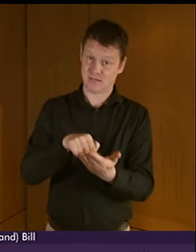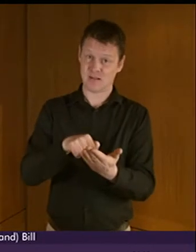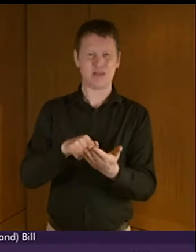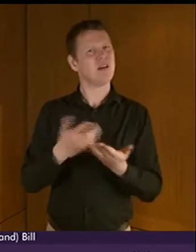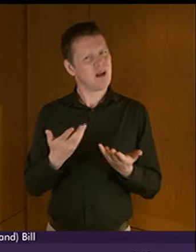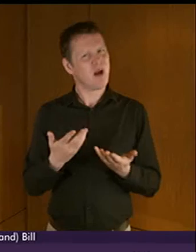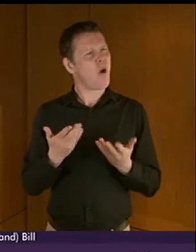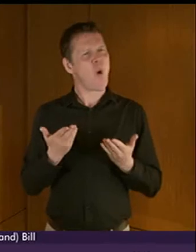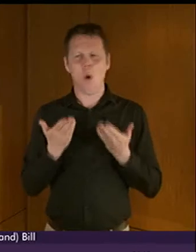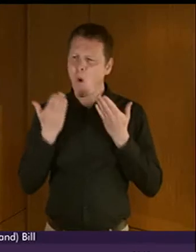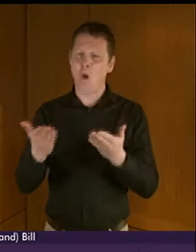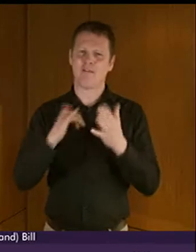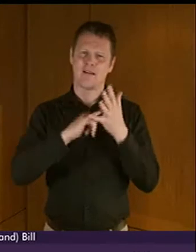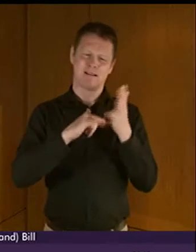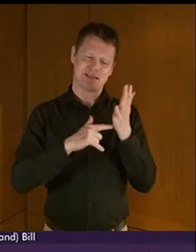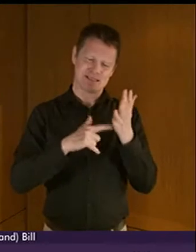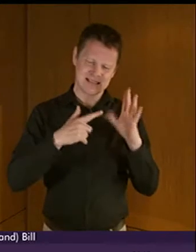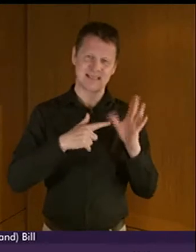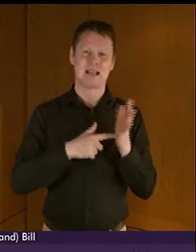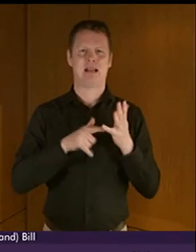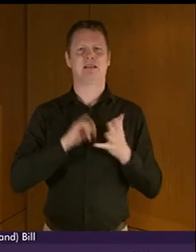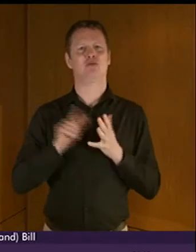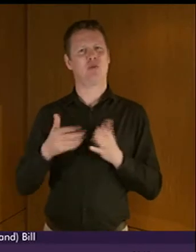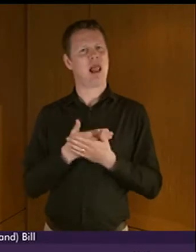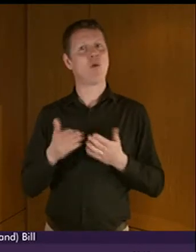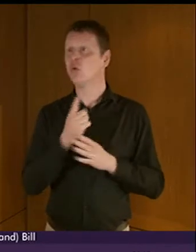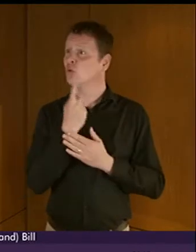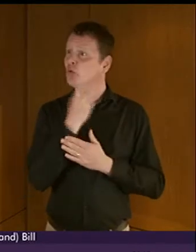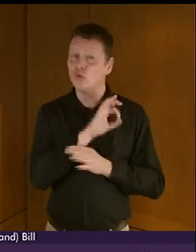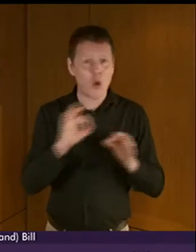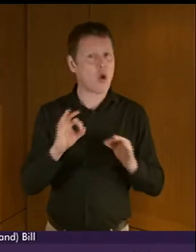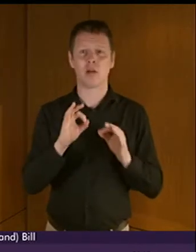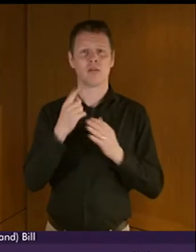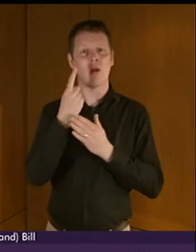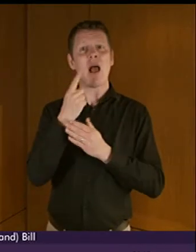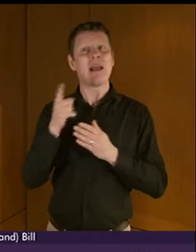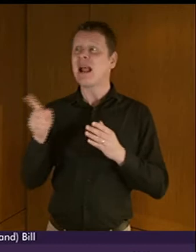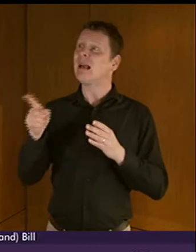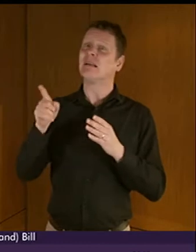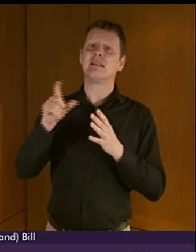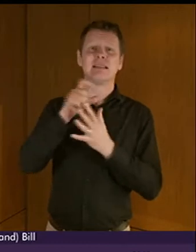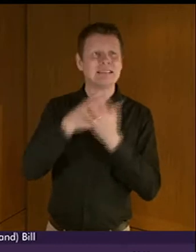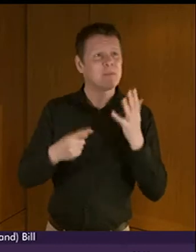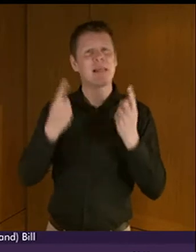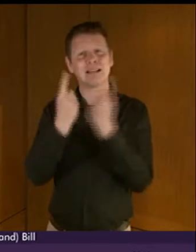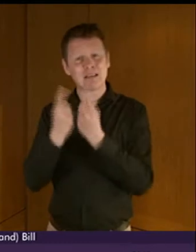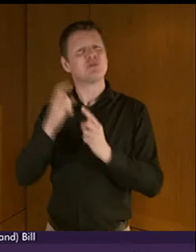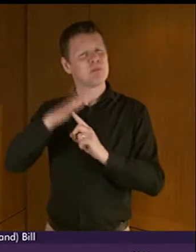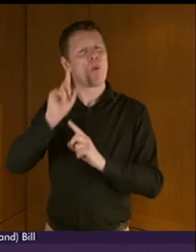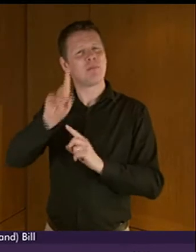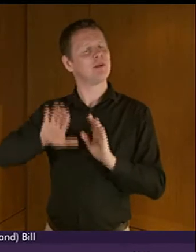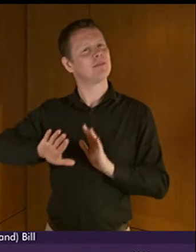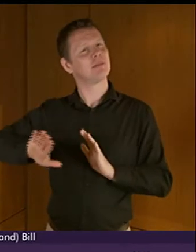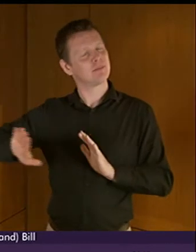to offer some status to a language it is not merely about the issue of disability important as that issue is. Dennis